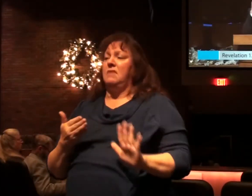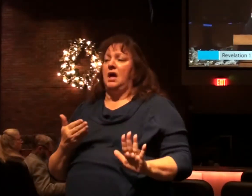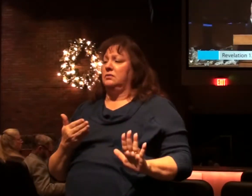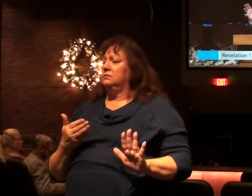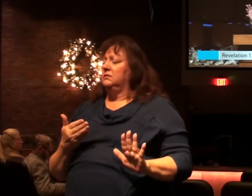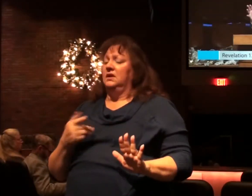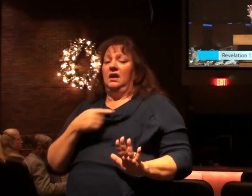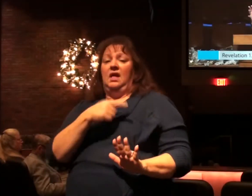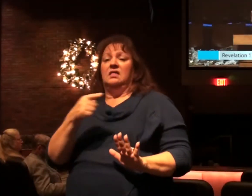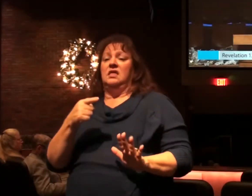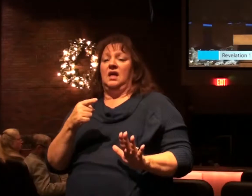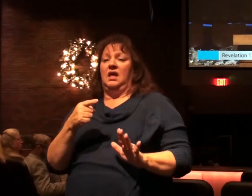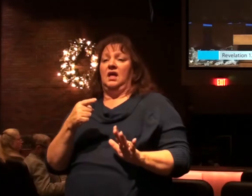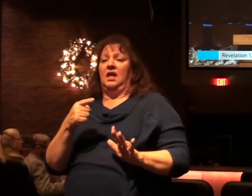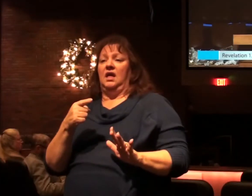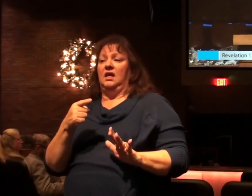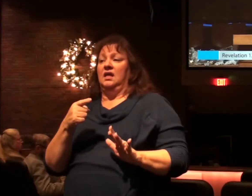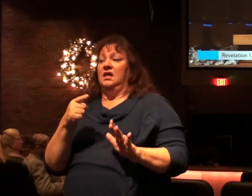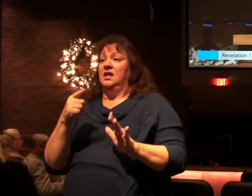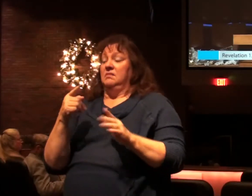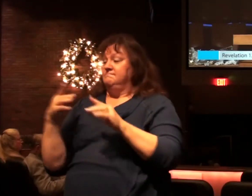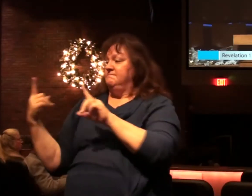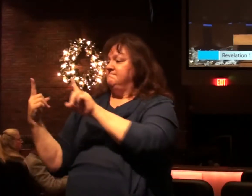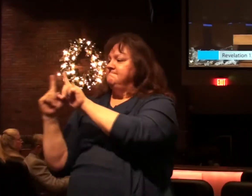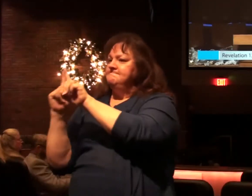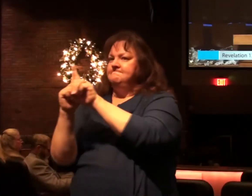matter whether they lead you to execution.